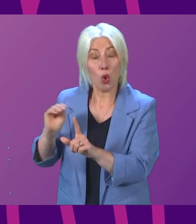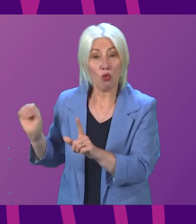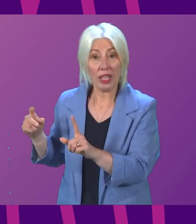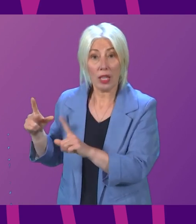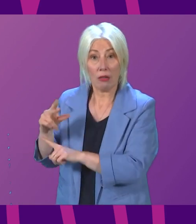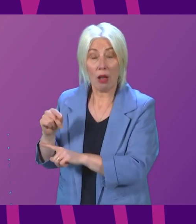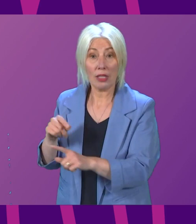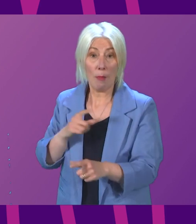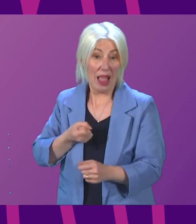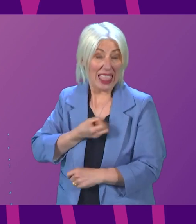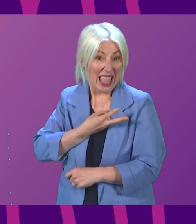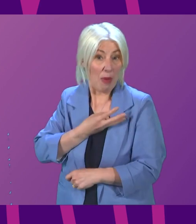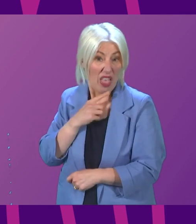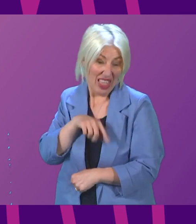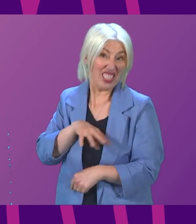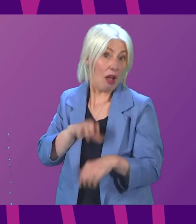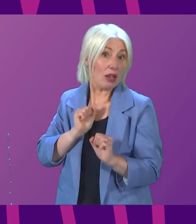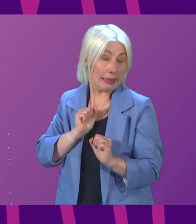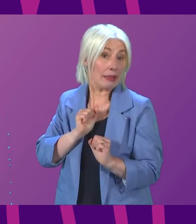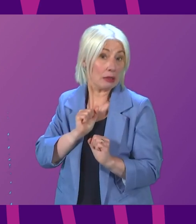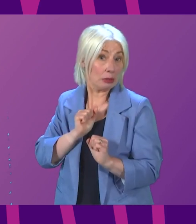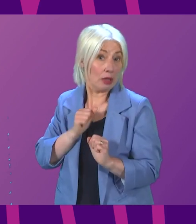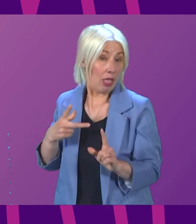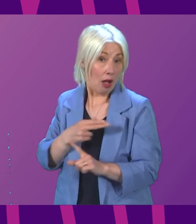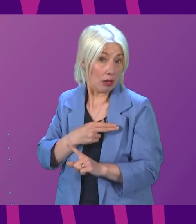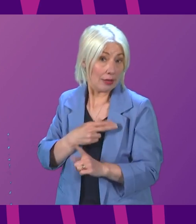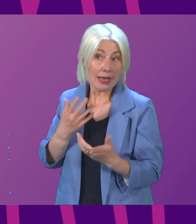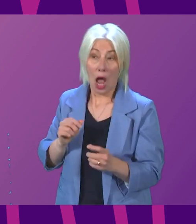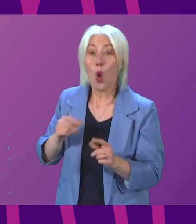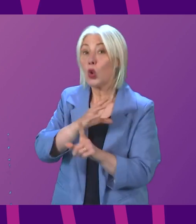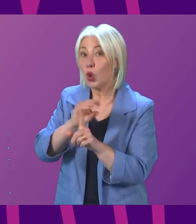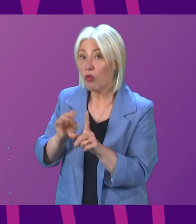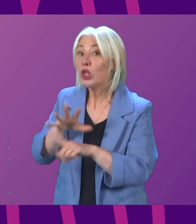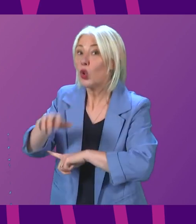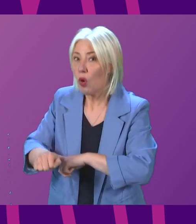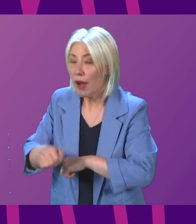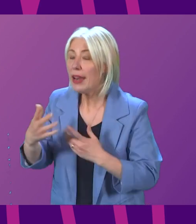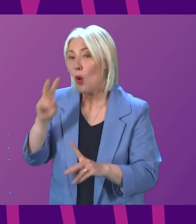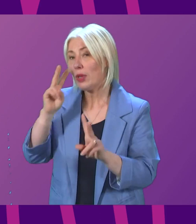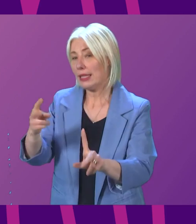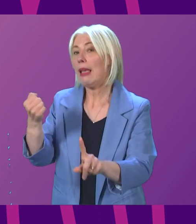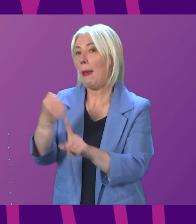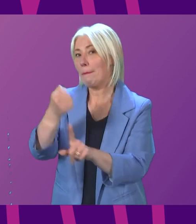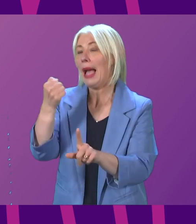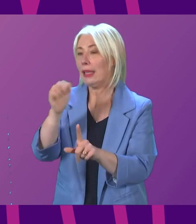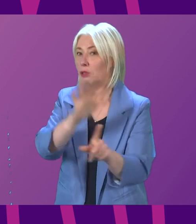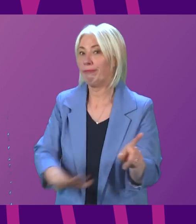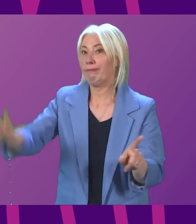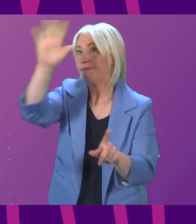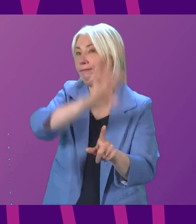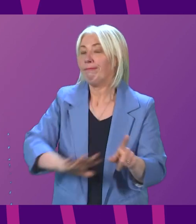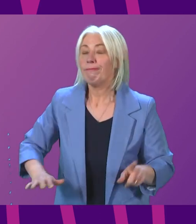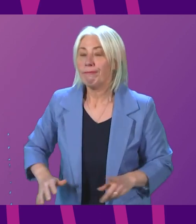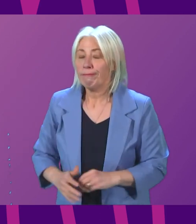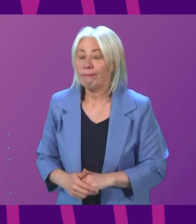under the last Labour government. And we now see the impact of that on people across the country,